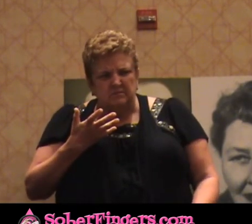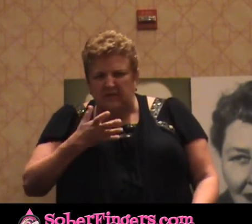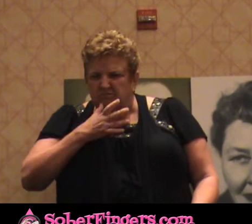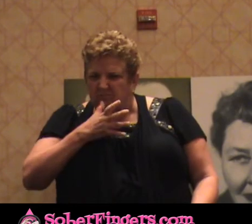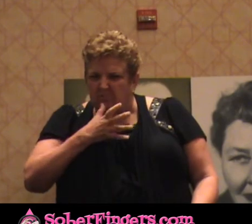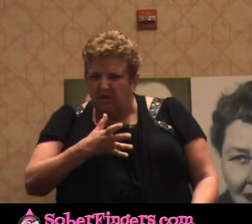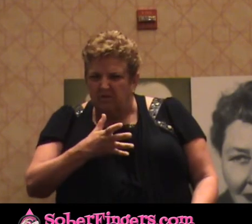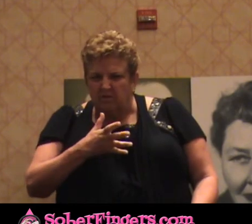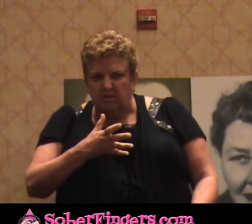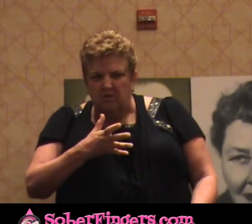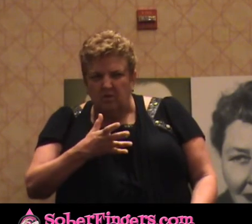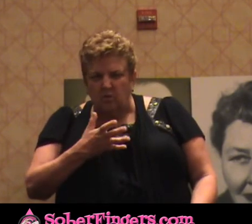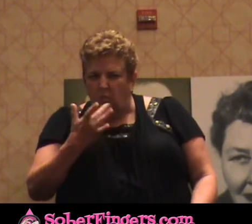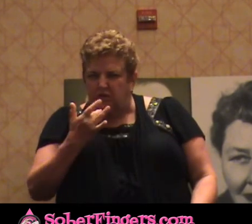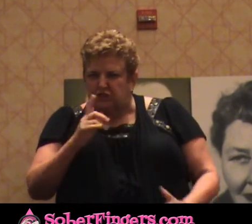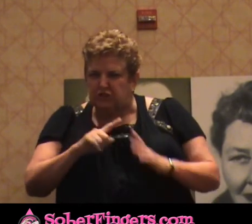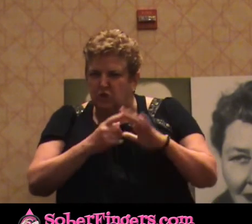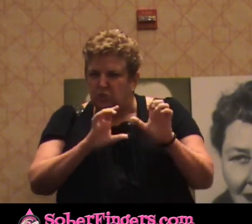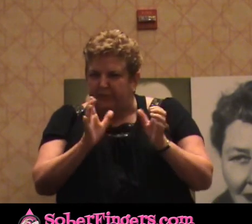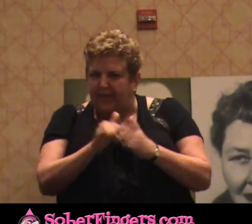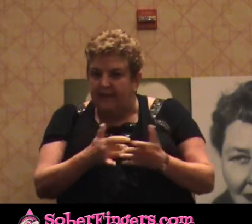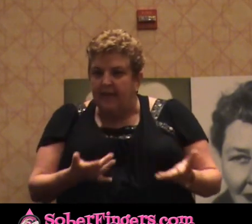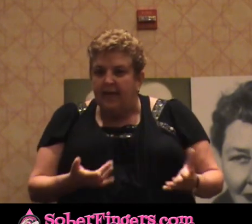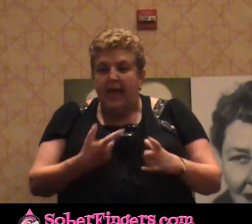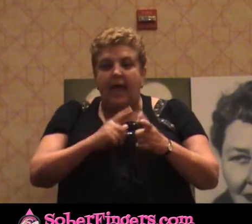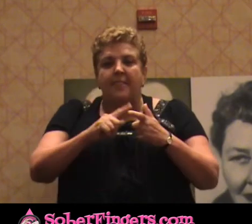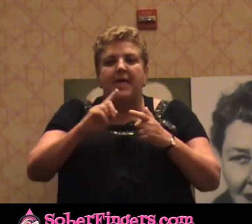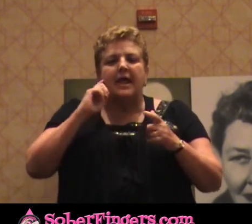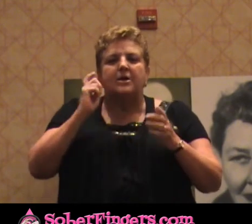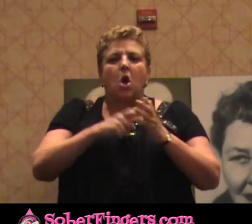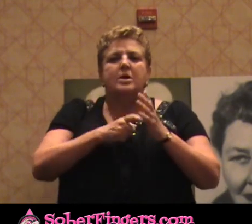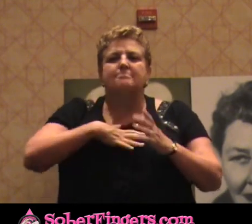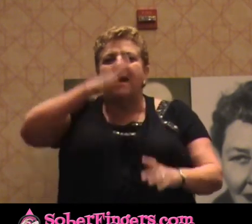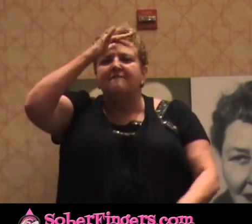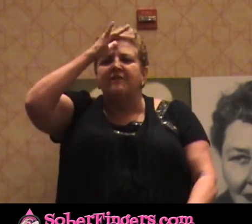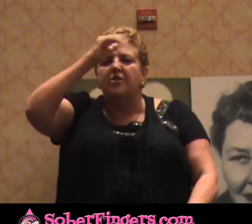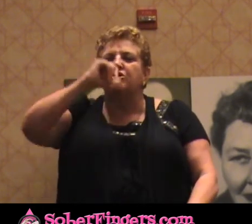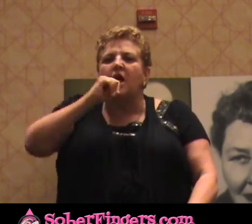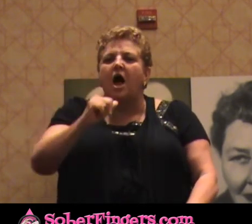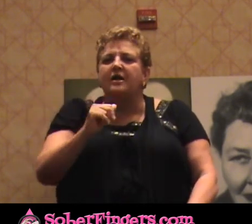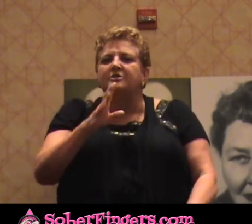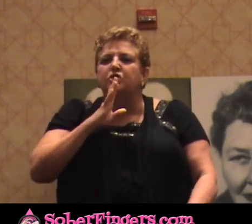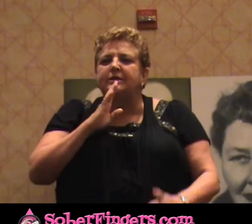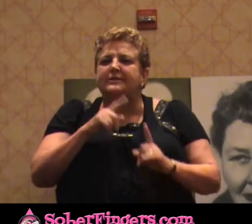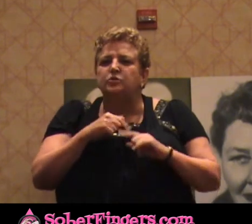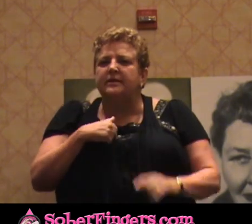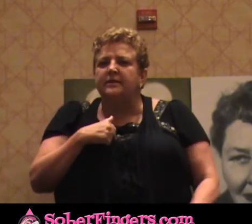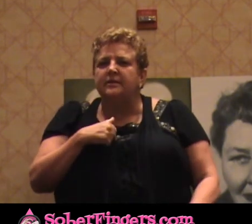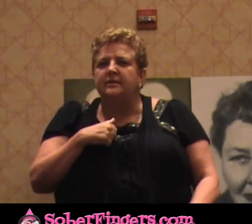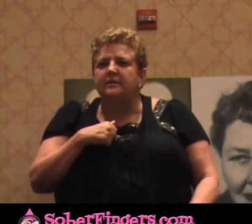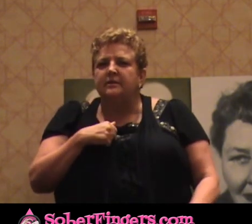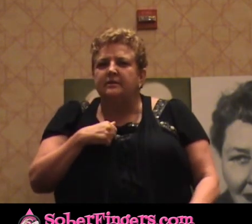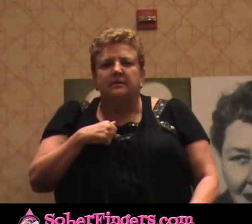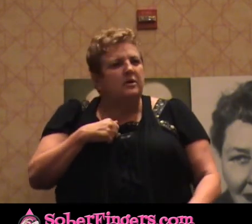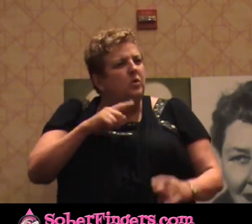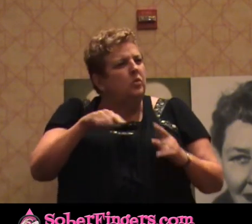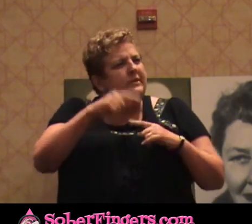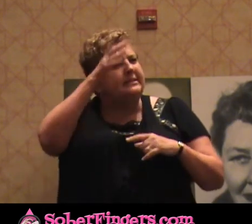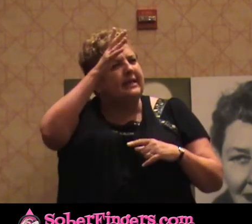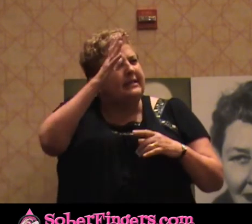strange to me. And then I noticed that daddy wasn't talking to me. How long did daddy stop talking to me? I don't remember when daddy stopped talking to me. I don't know